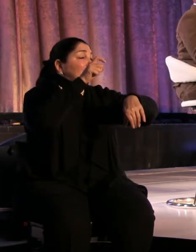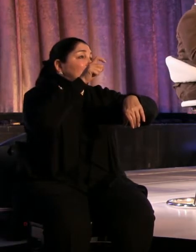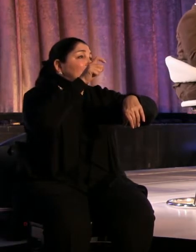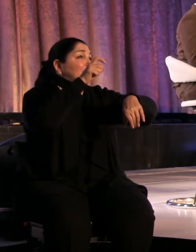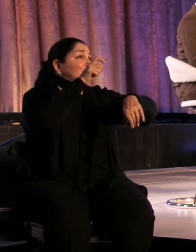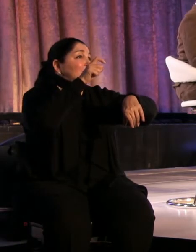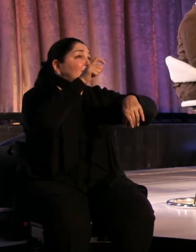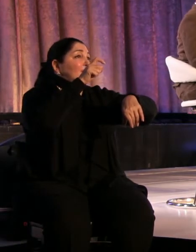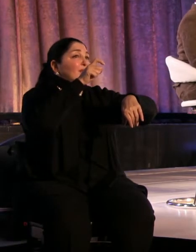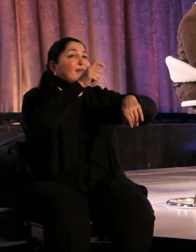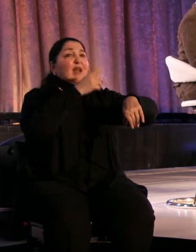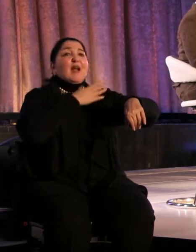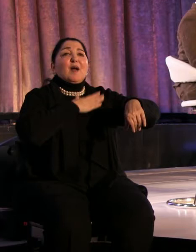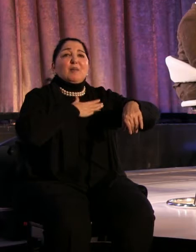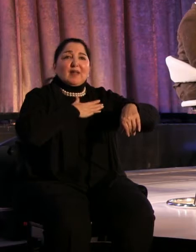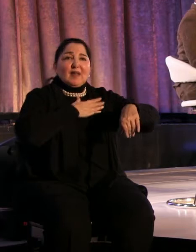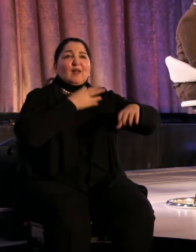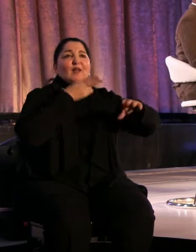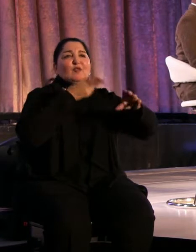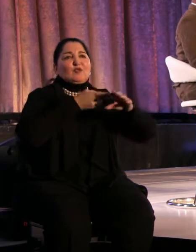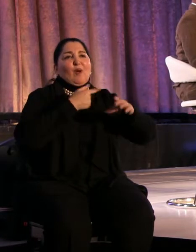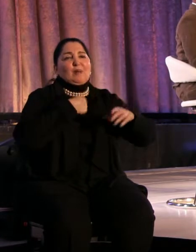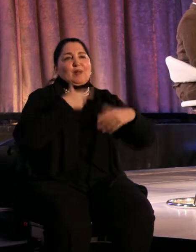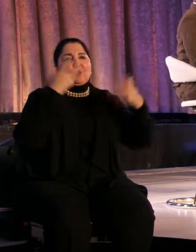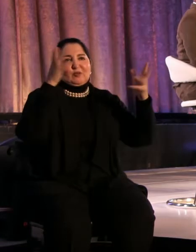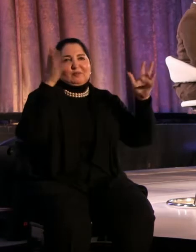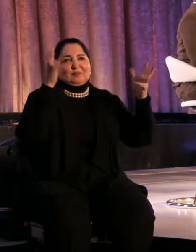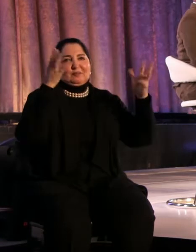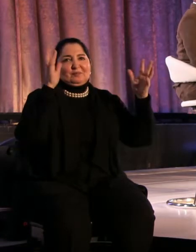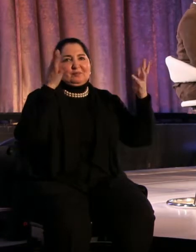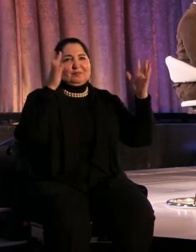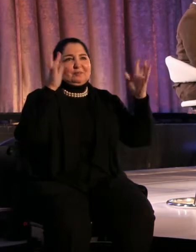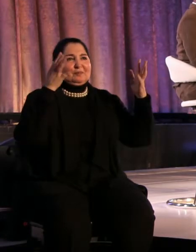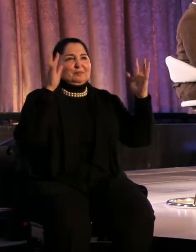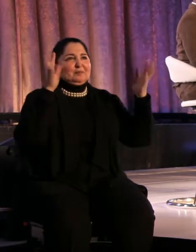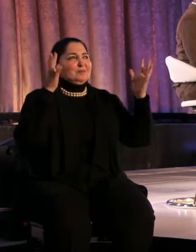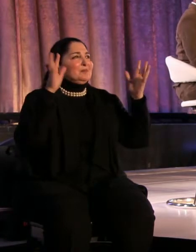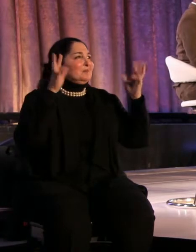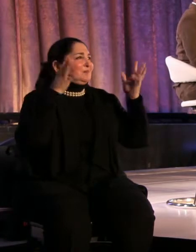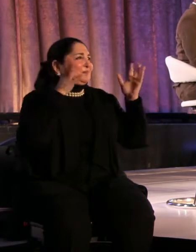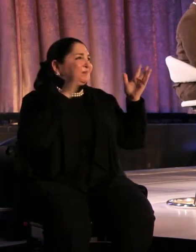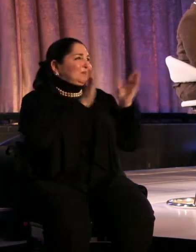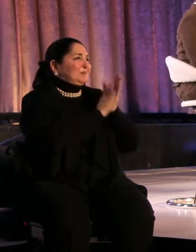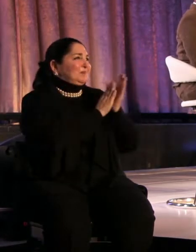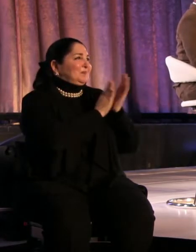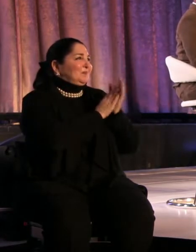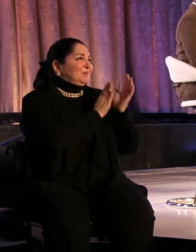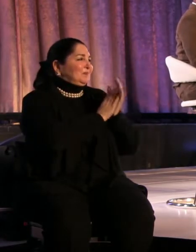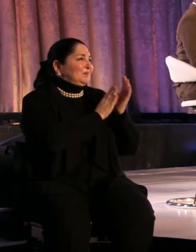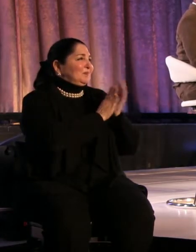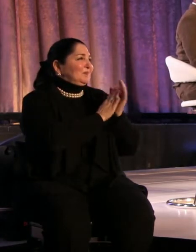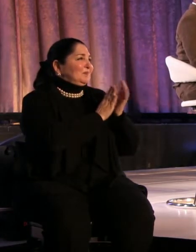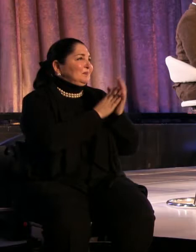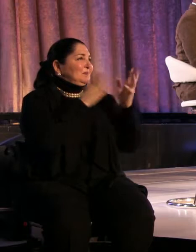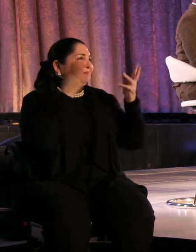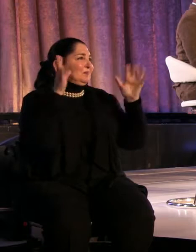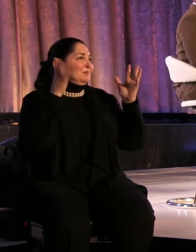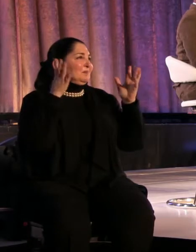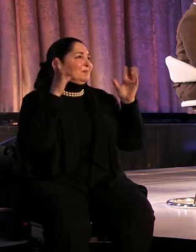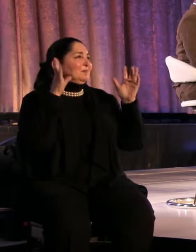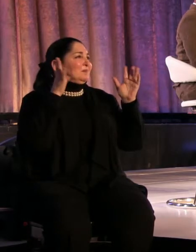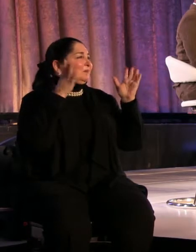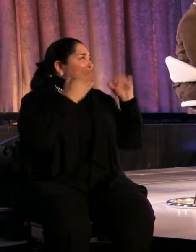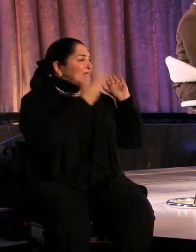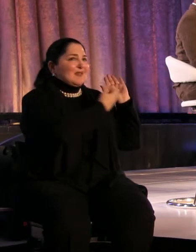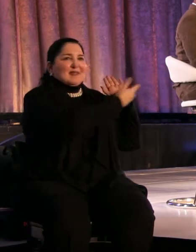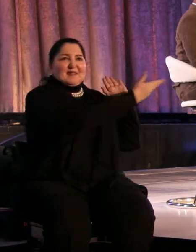Please join me in affirming this really incredible